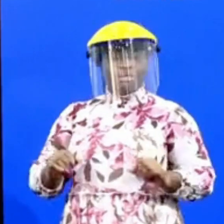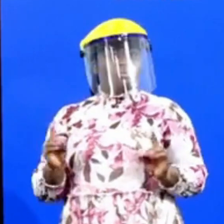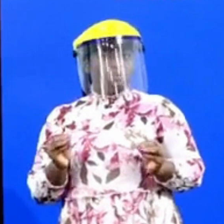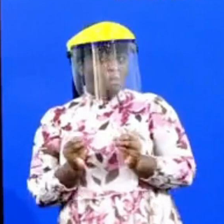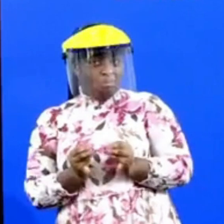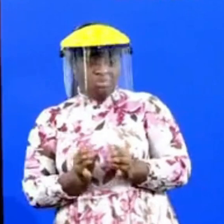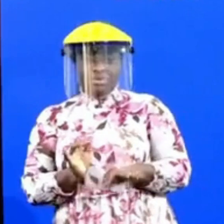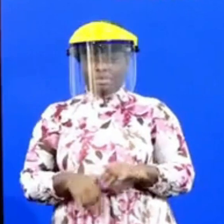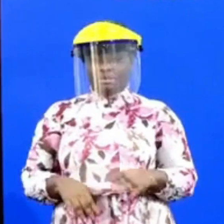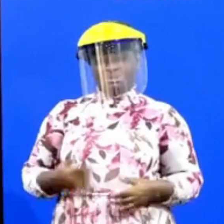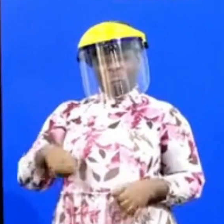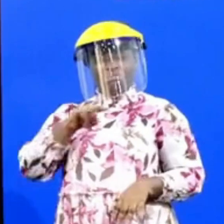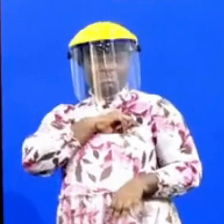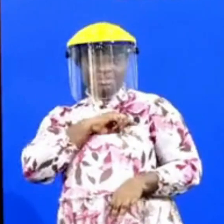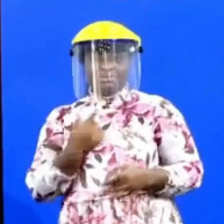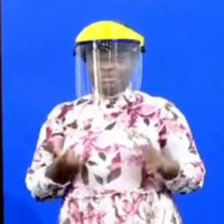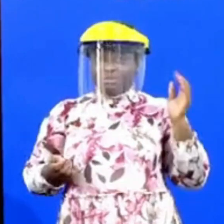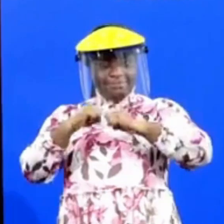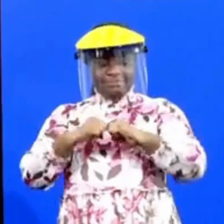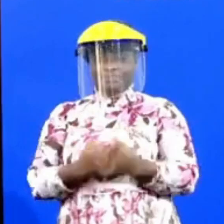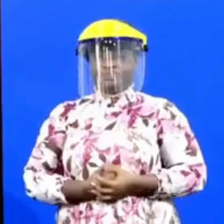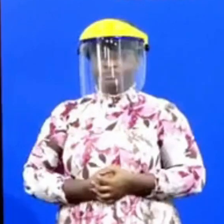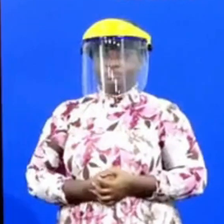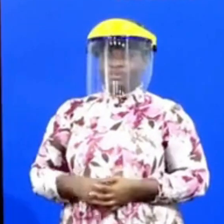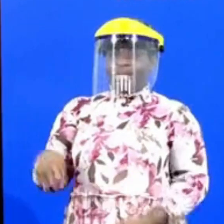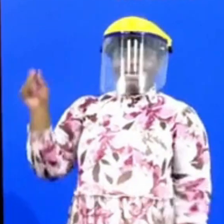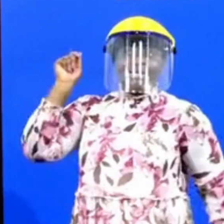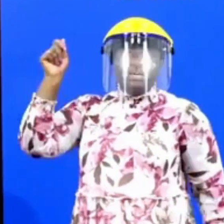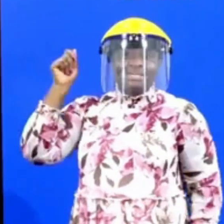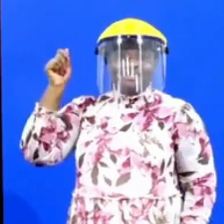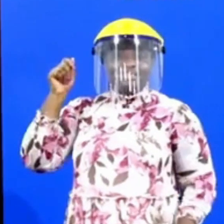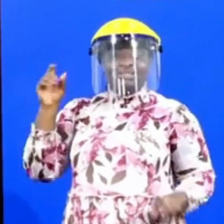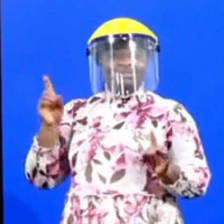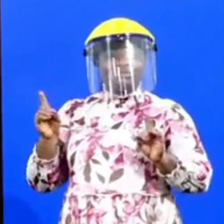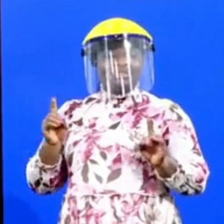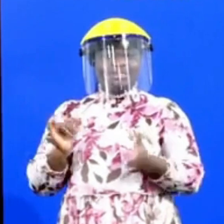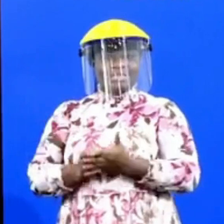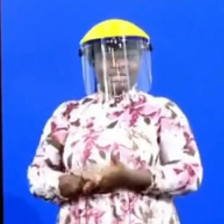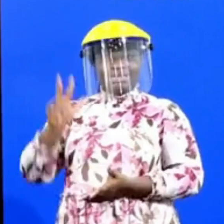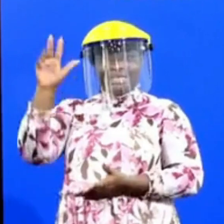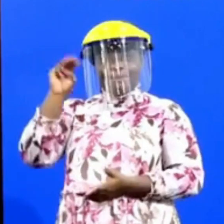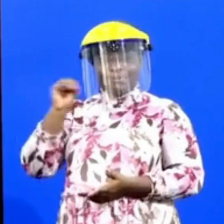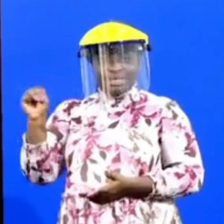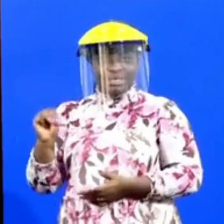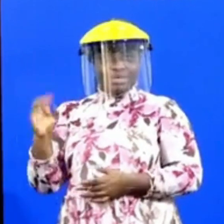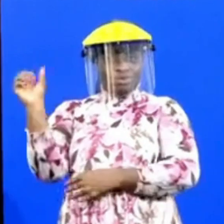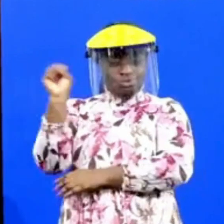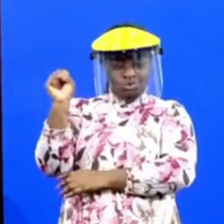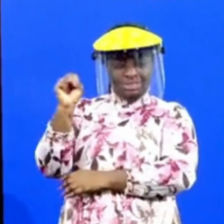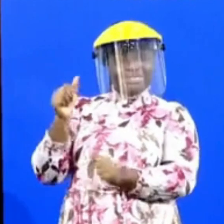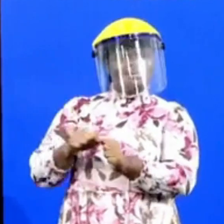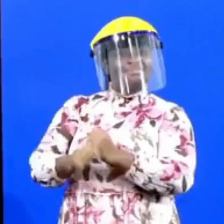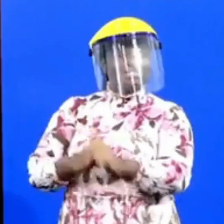better than that in terms of quality and capacity. Kenya is earning something like three billion dollars a year from the